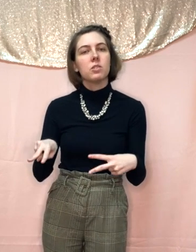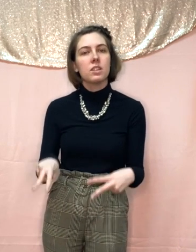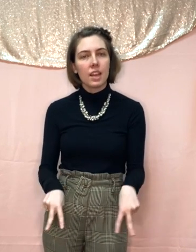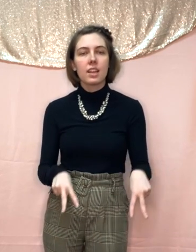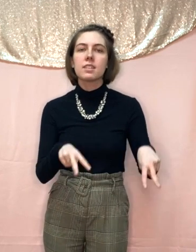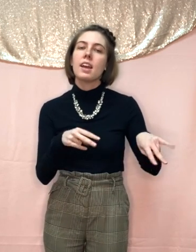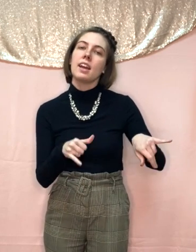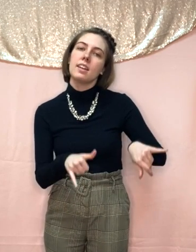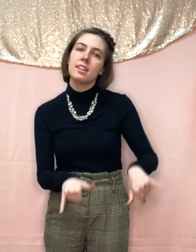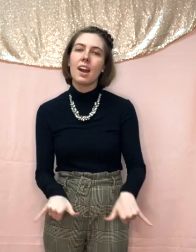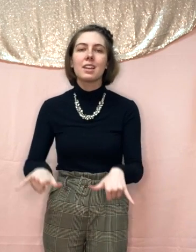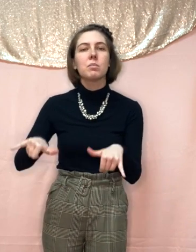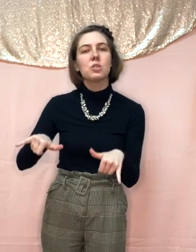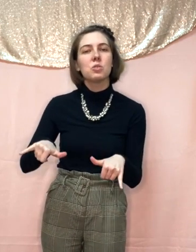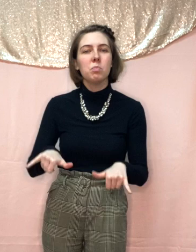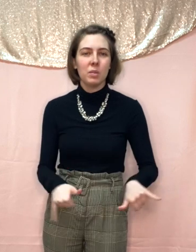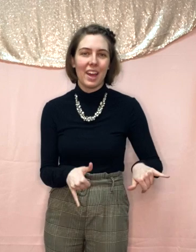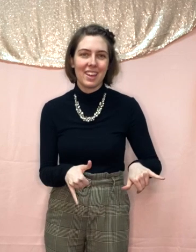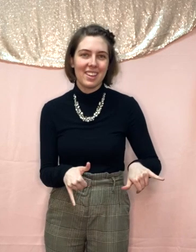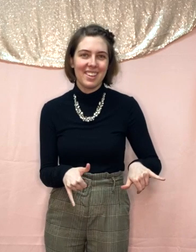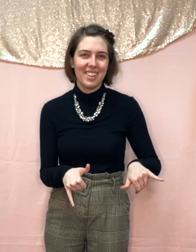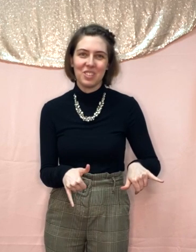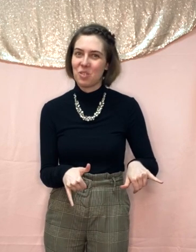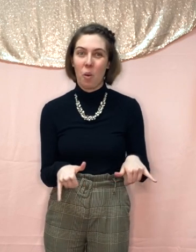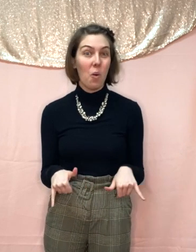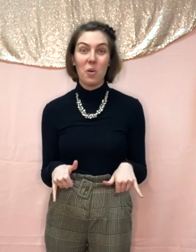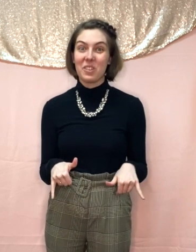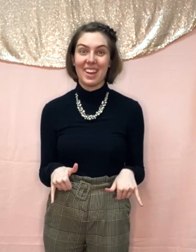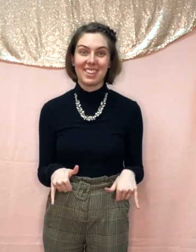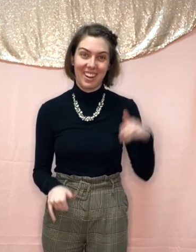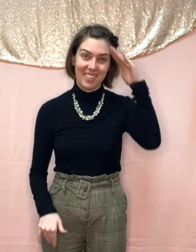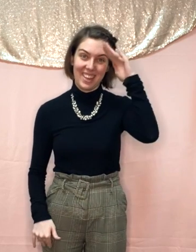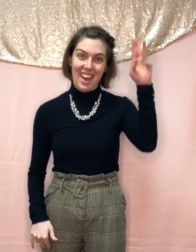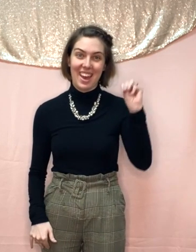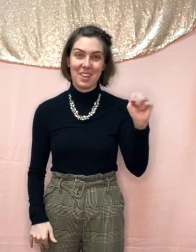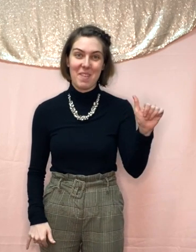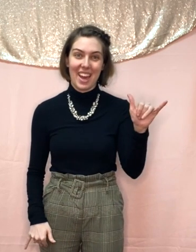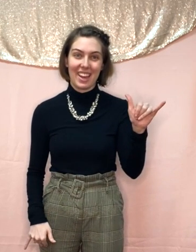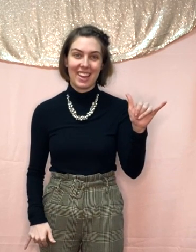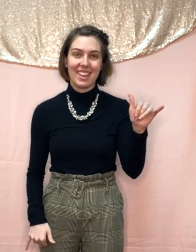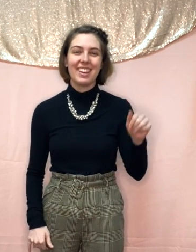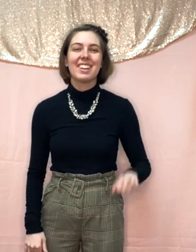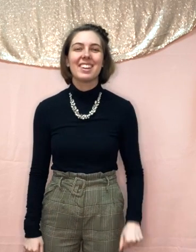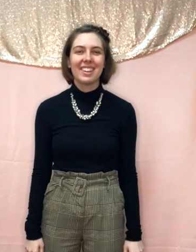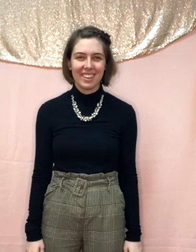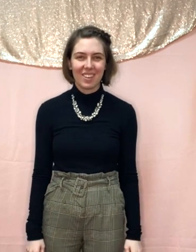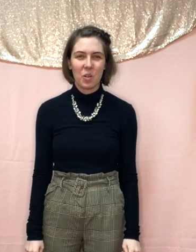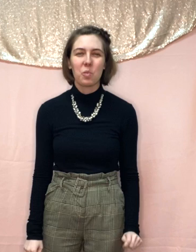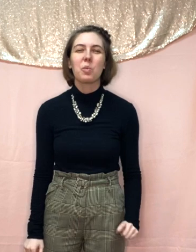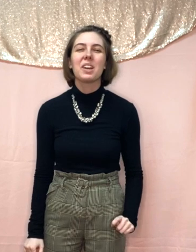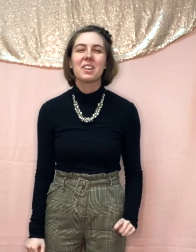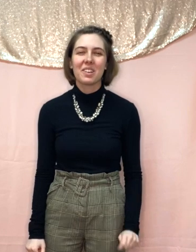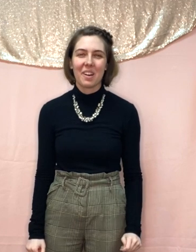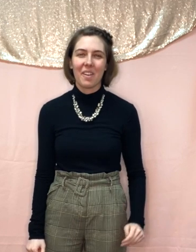to dance and time to play. Let's do the whole thing starting with Hey, May. Here